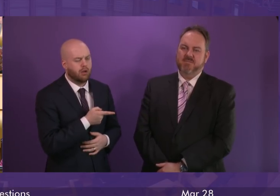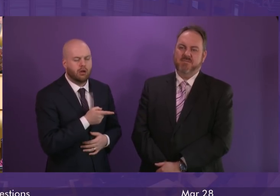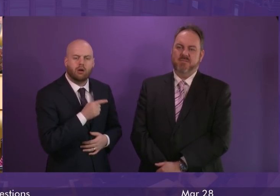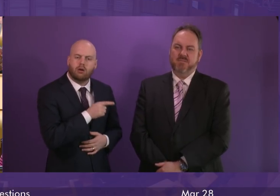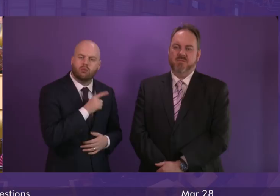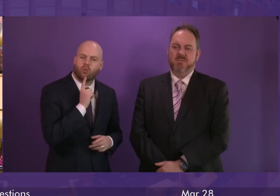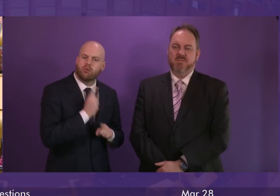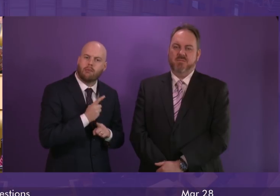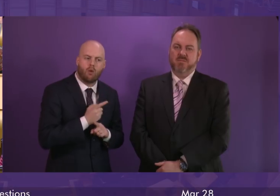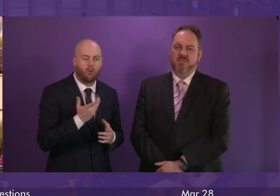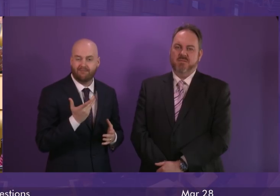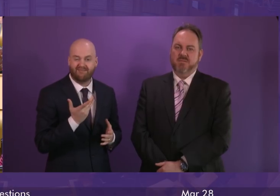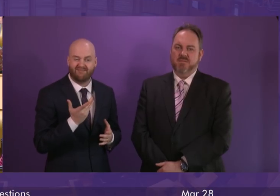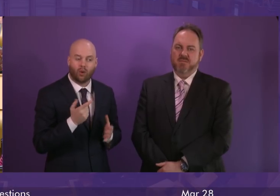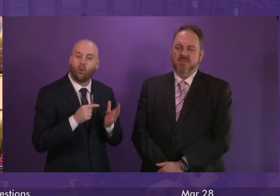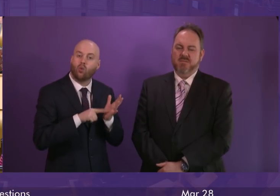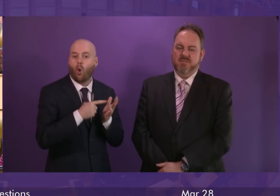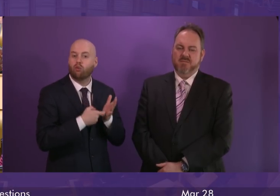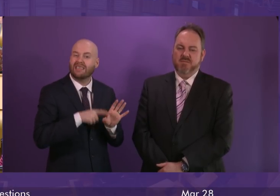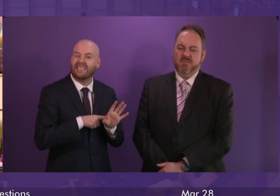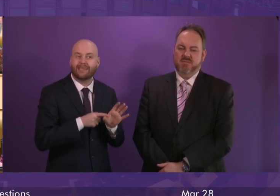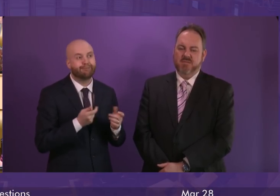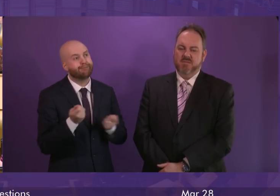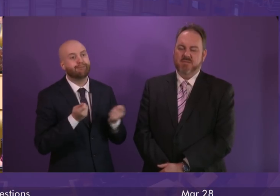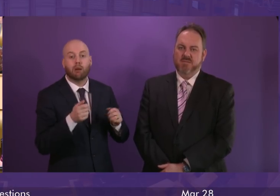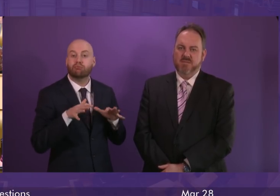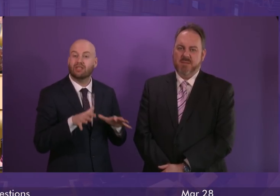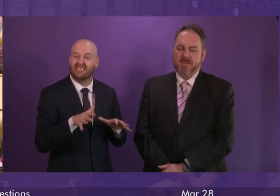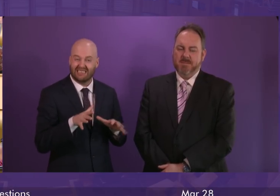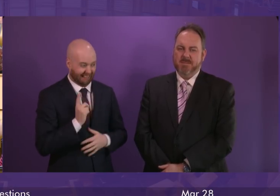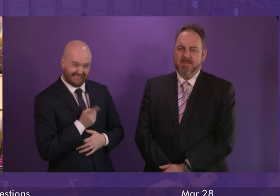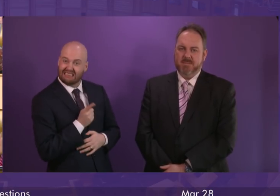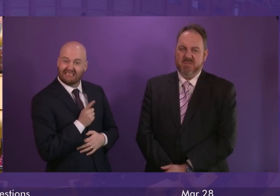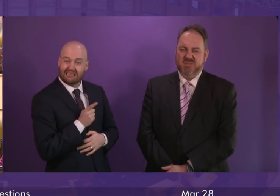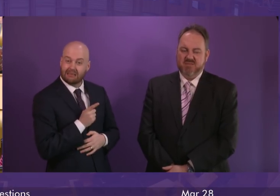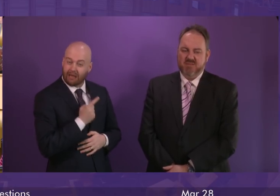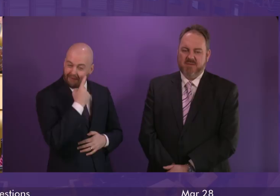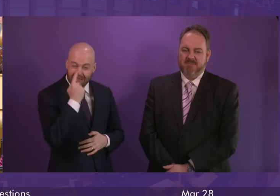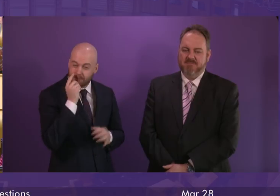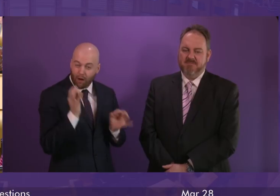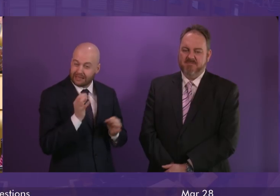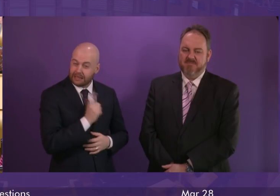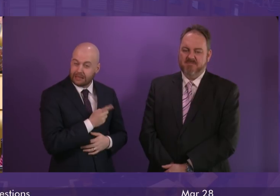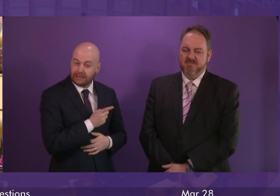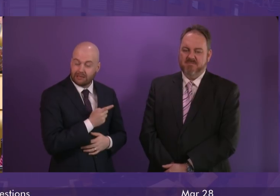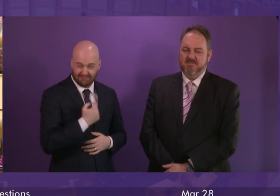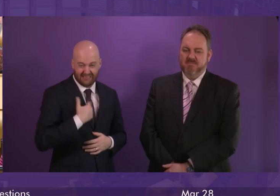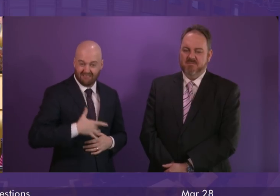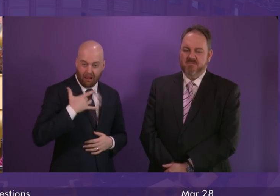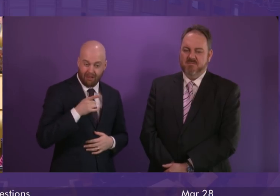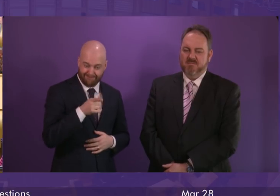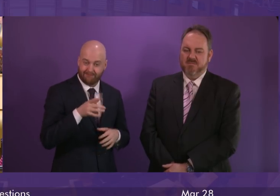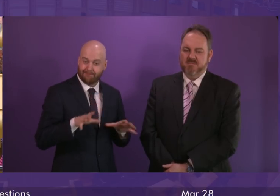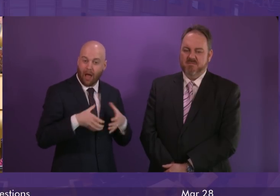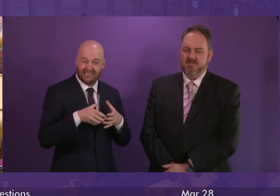of Tory-run Britain. It is absolutely shocking and appalling and the Tory sitting over there I think should be ashamed of it.